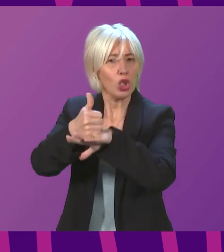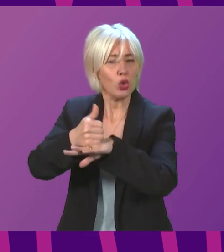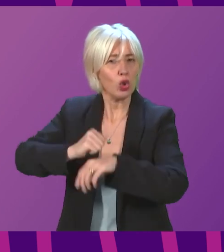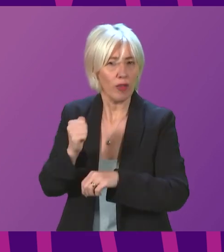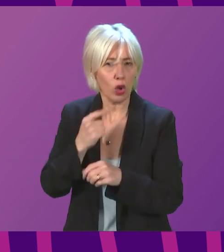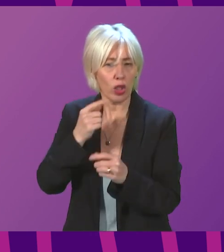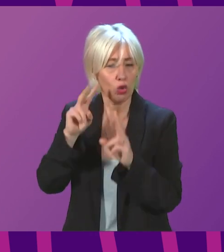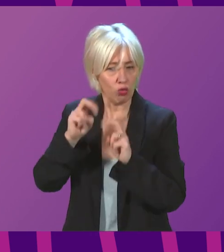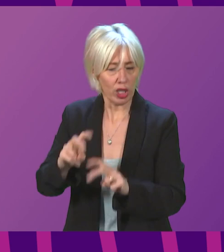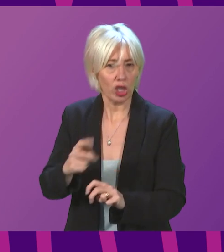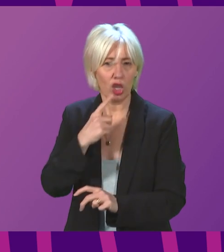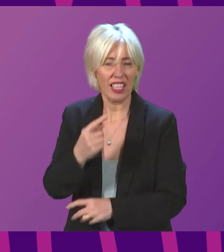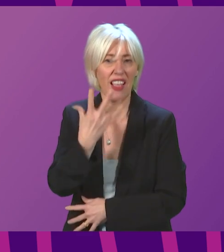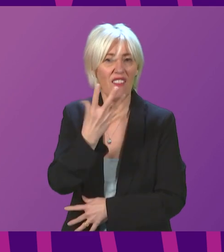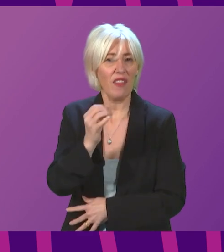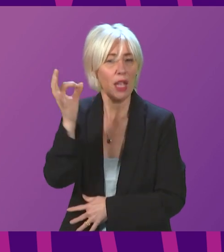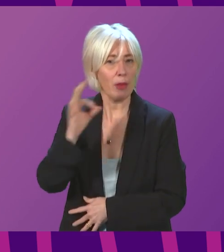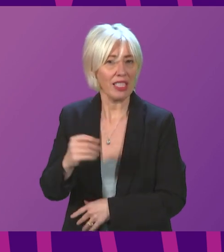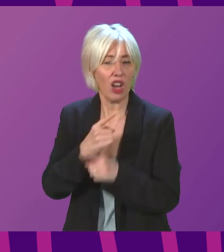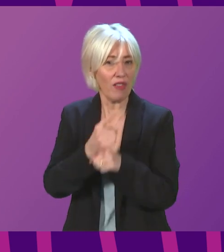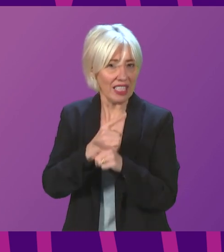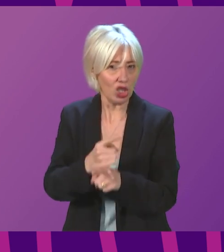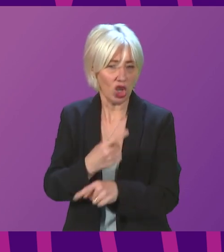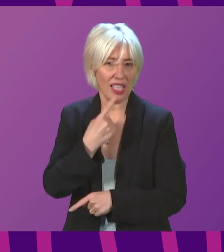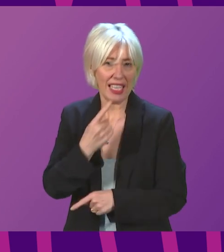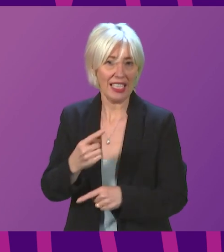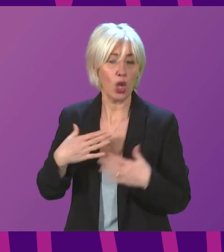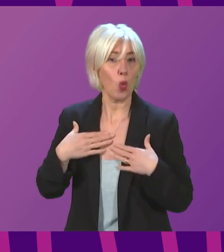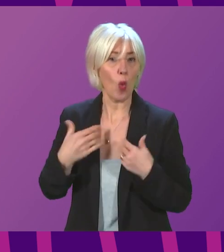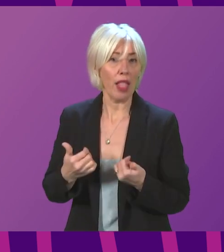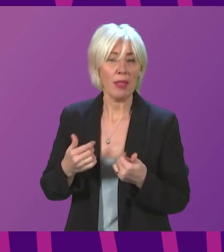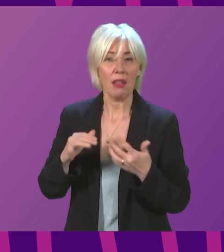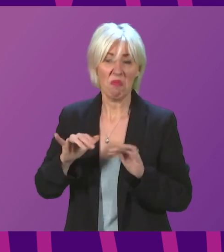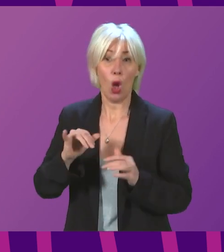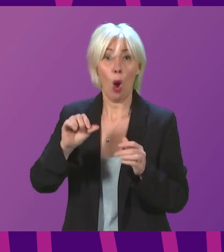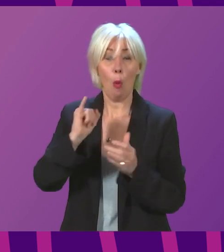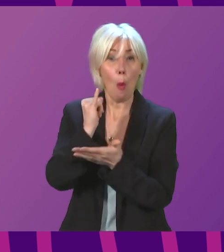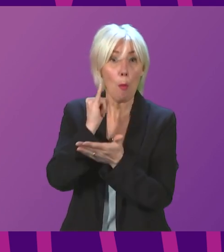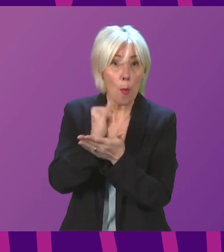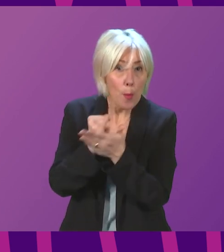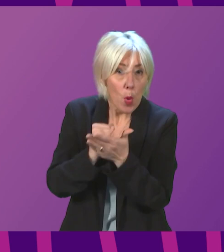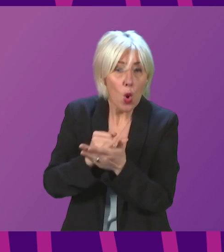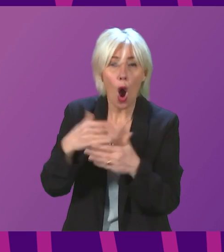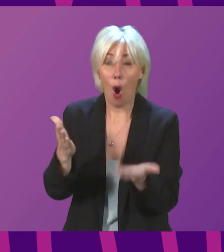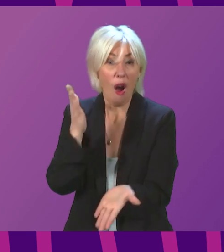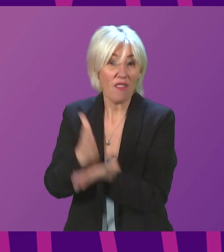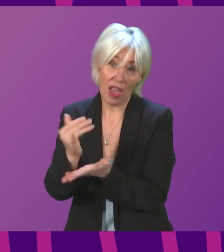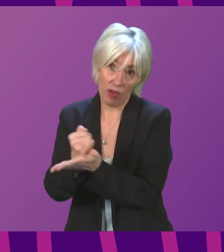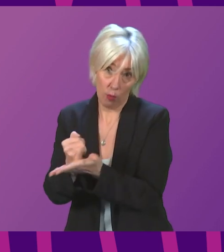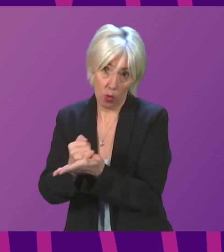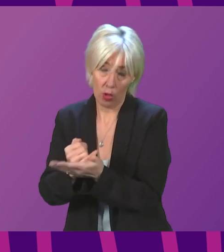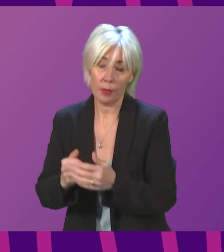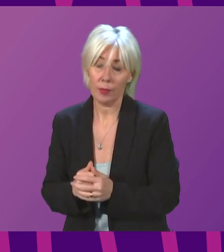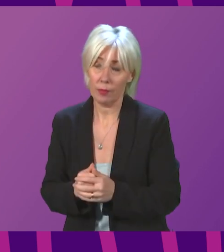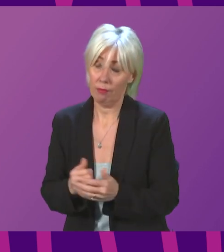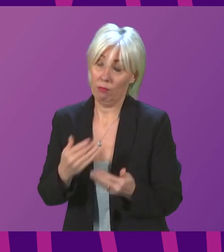found that at least 50% of teachers said their well-being was poor or very poor. First Minister. First of all let me acknowledge the dedication